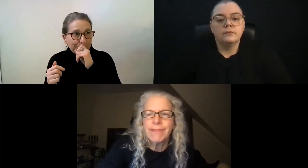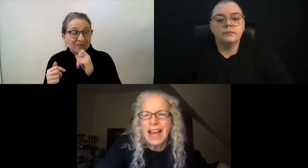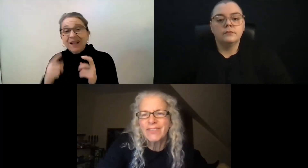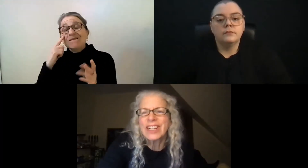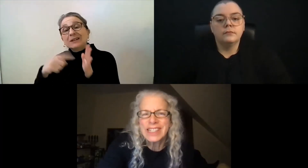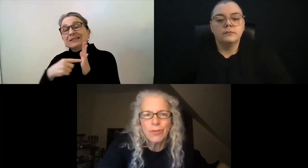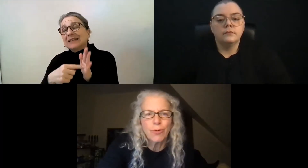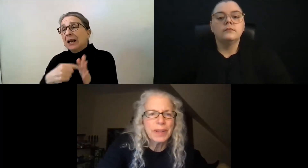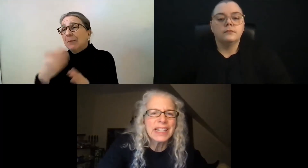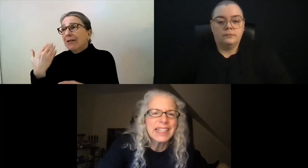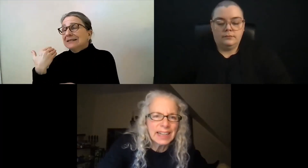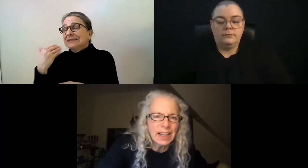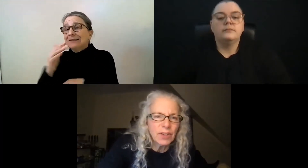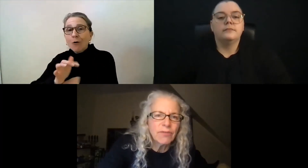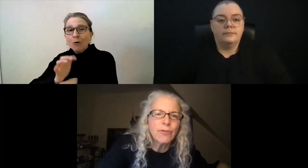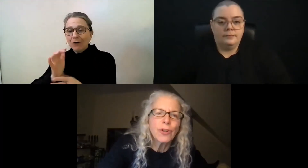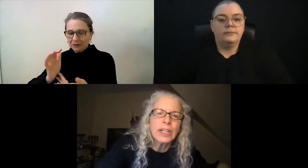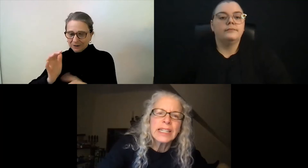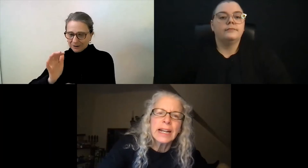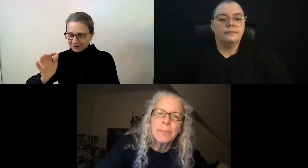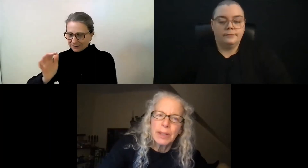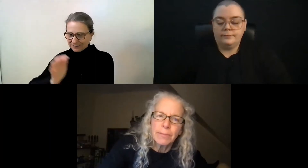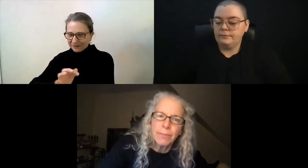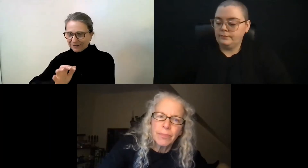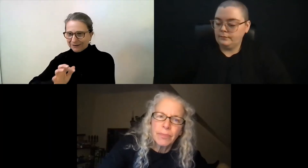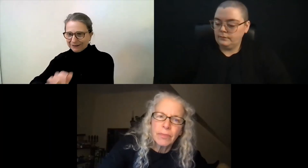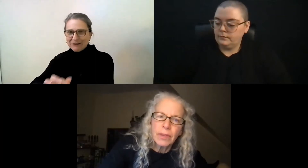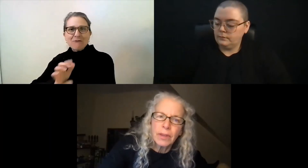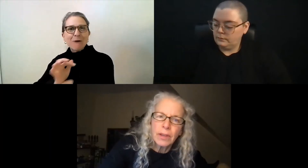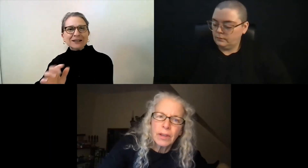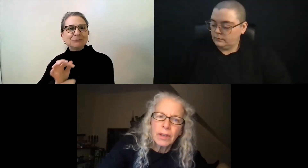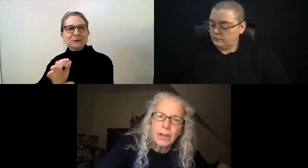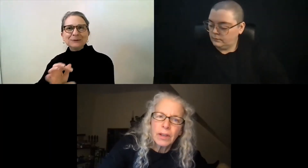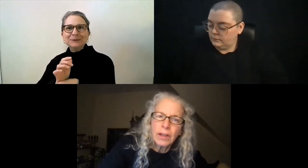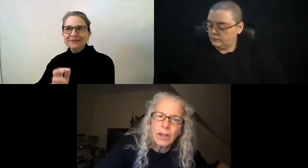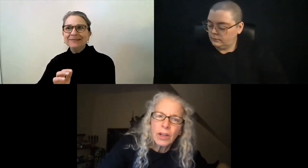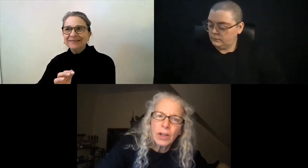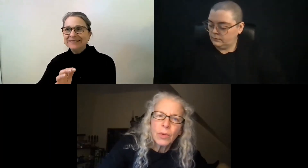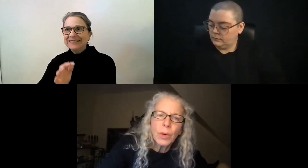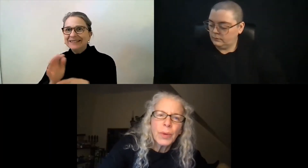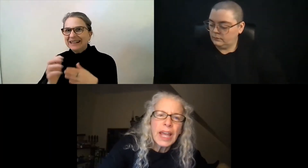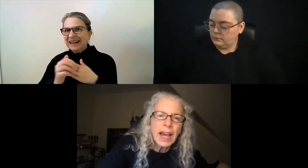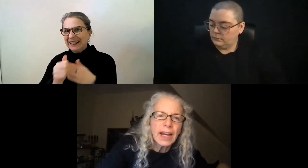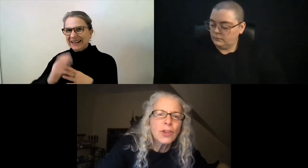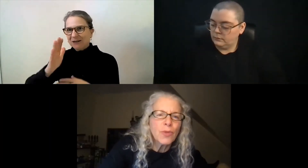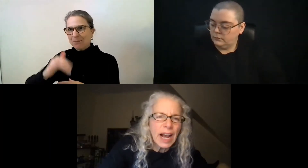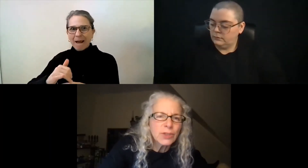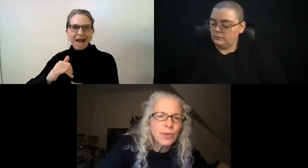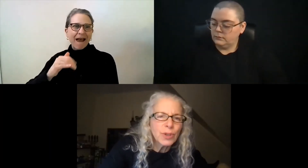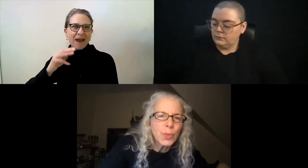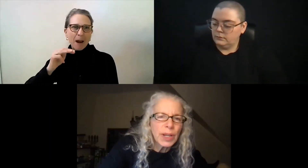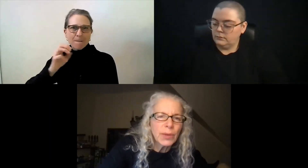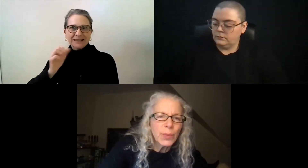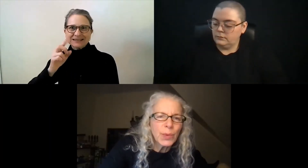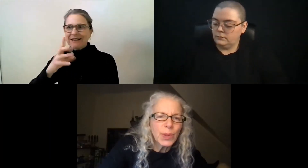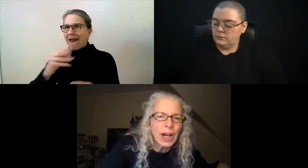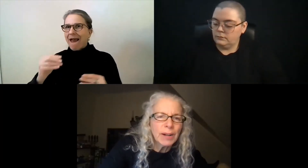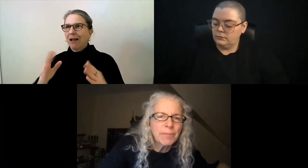advocacy group at the state level. For example, for when we had the grassroots,